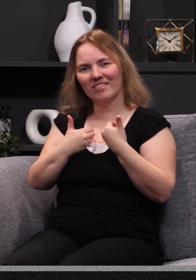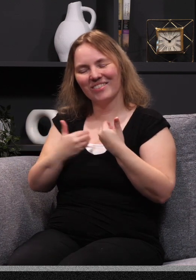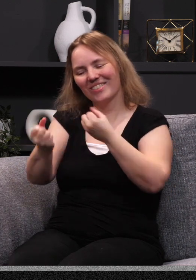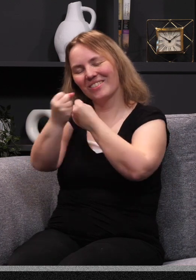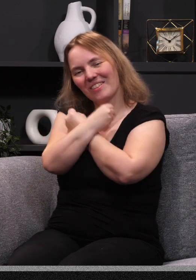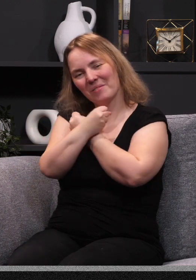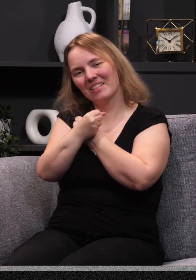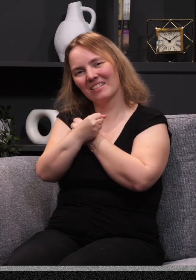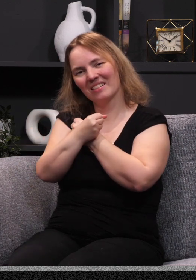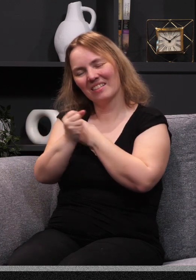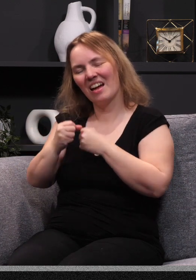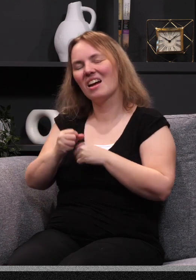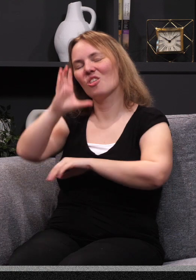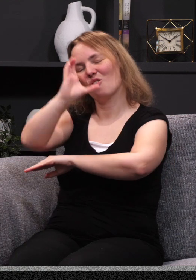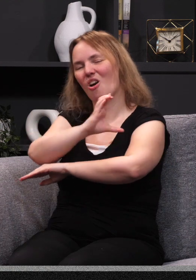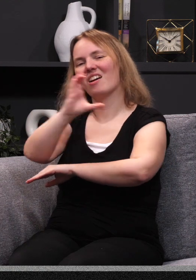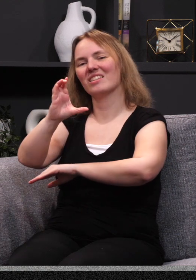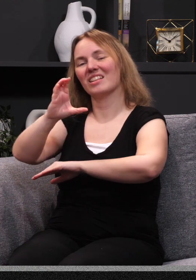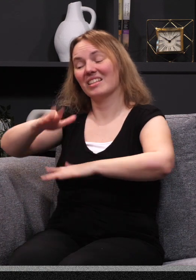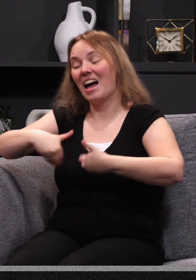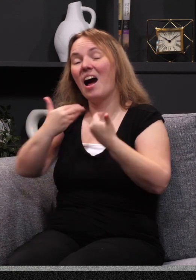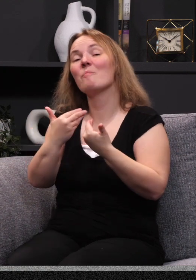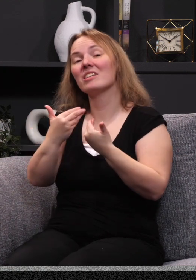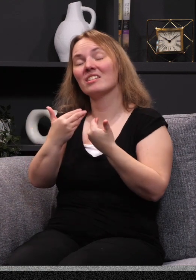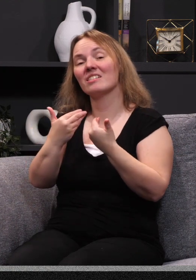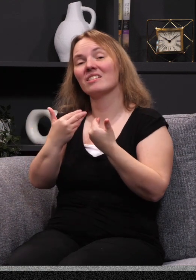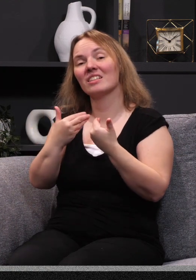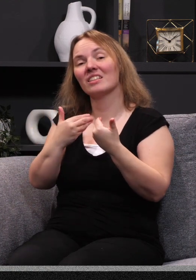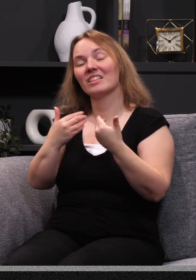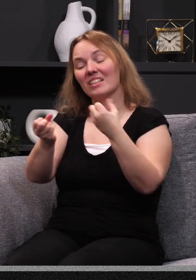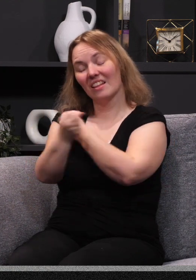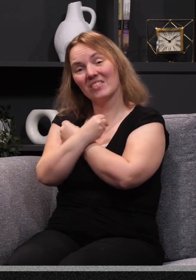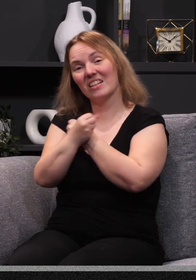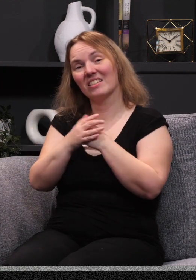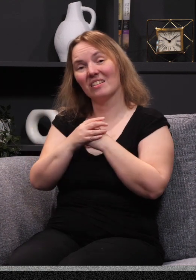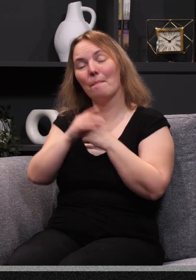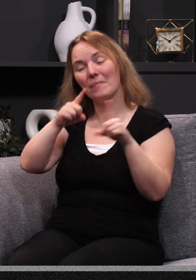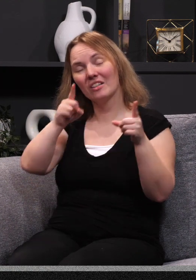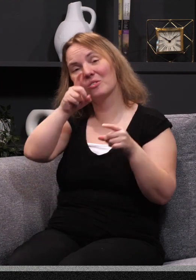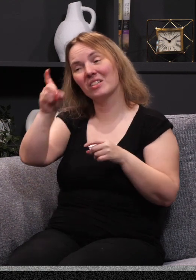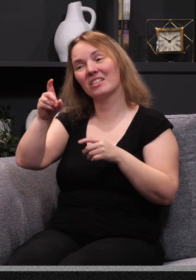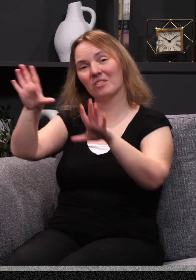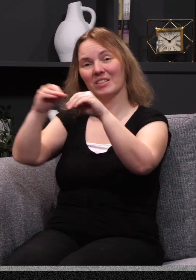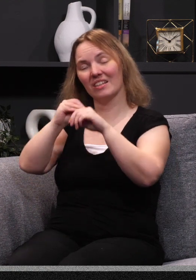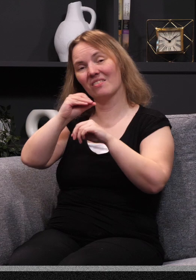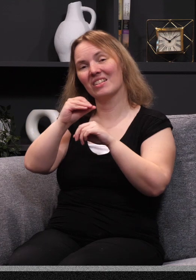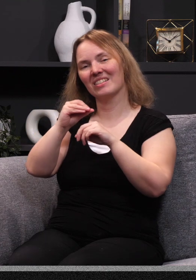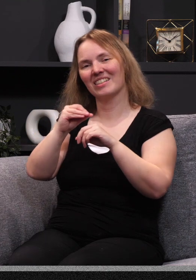and he said this much. That's what the Father was saying on the cross. I love you this much. But you need to receive my love.